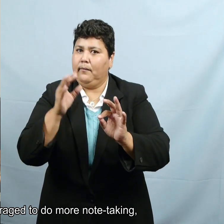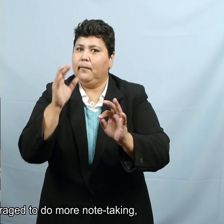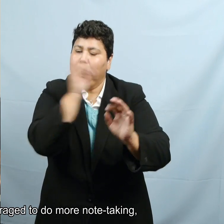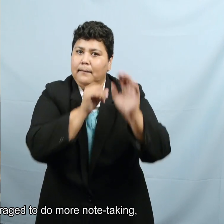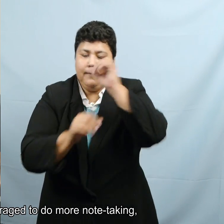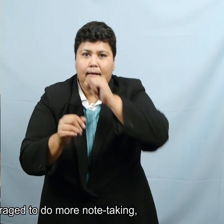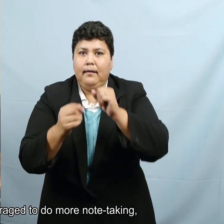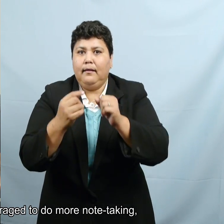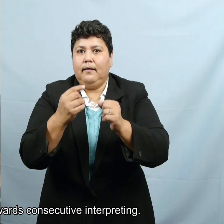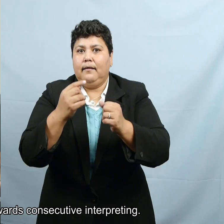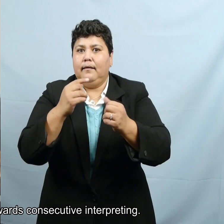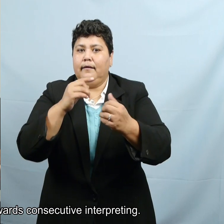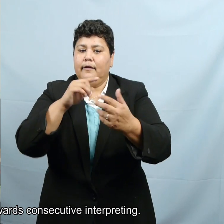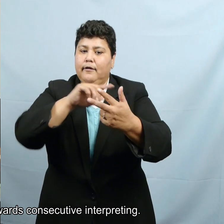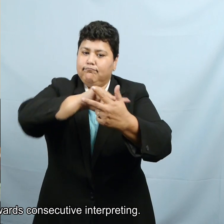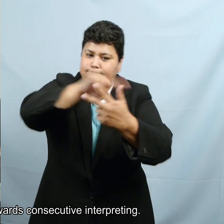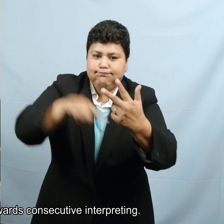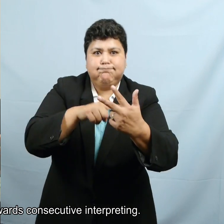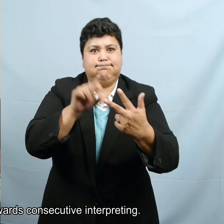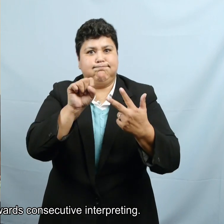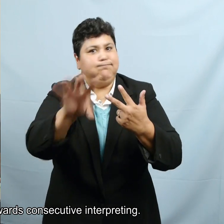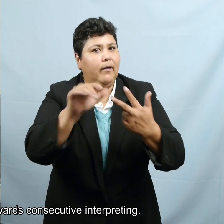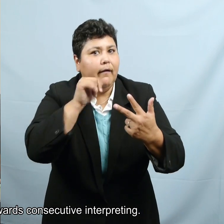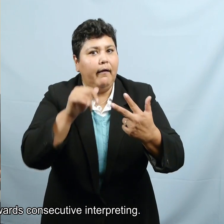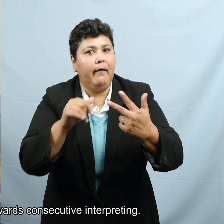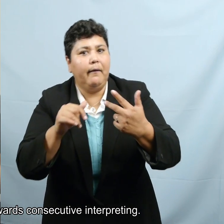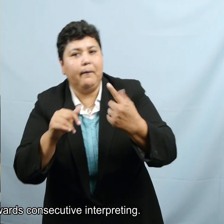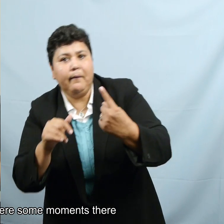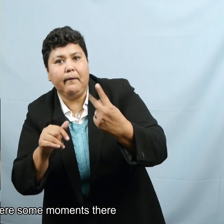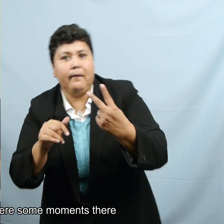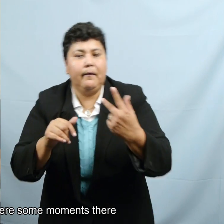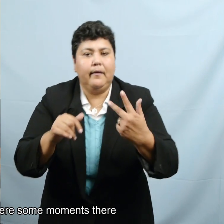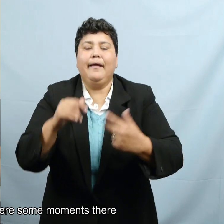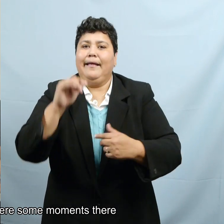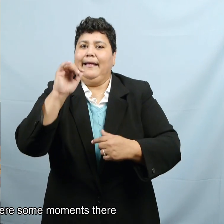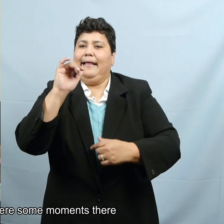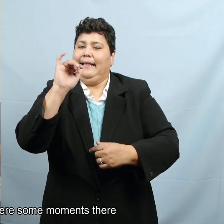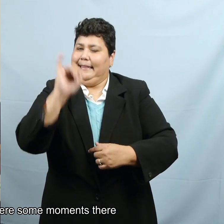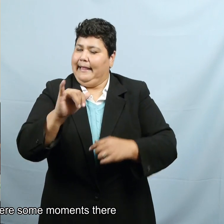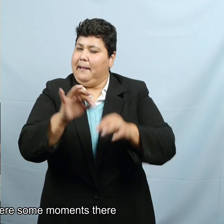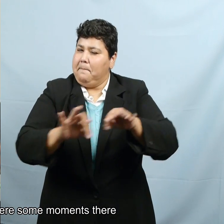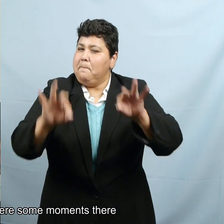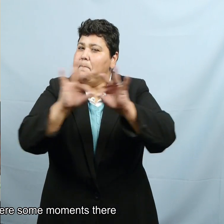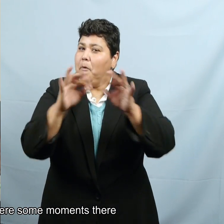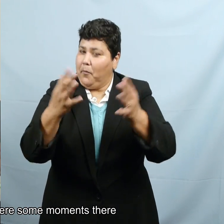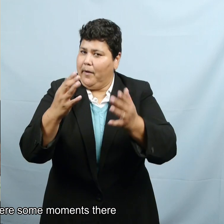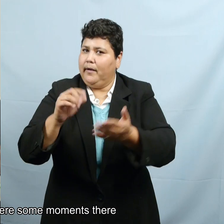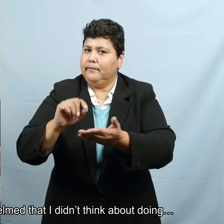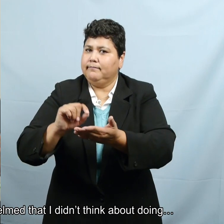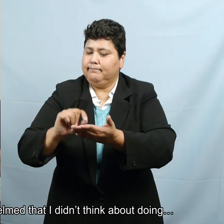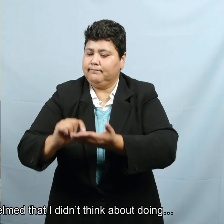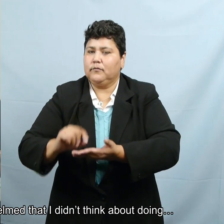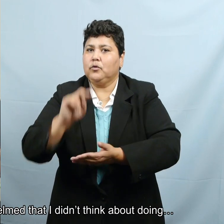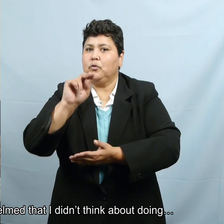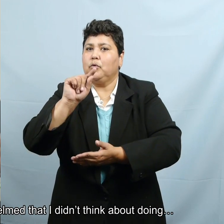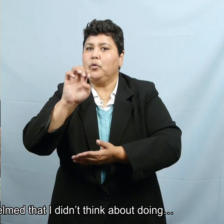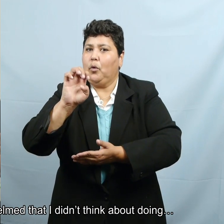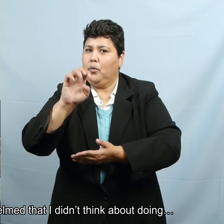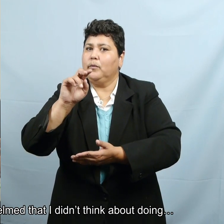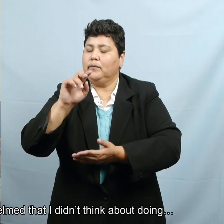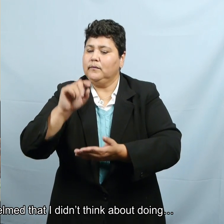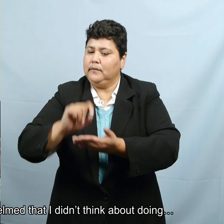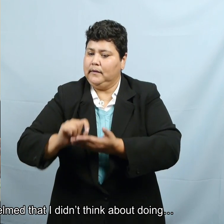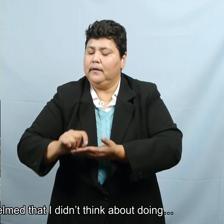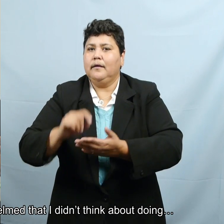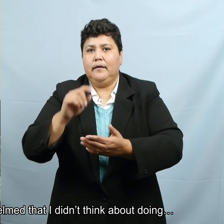do more note taking, lean more towards consecutive interpreting. And there were some moments there where I was overwhelmed that I